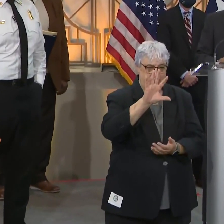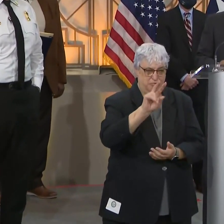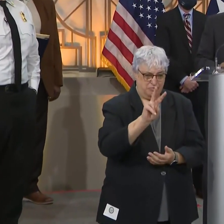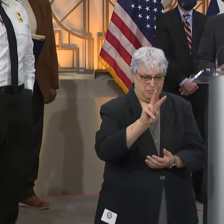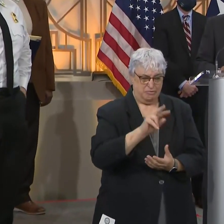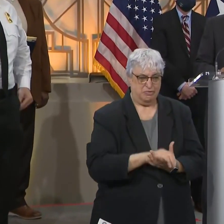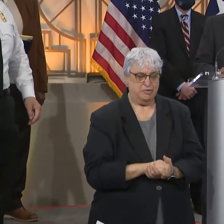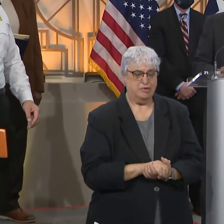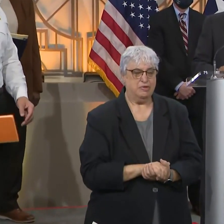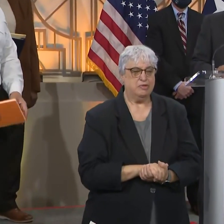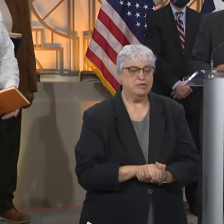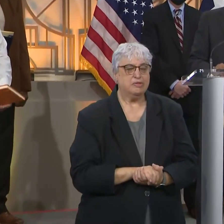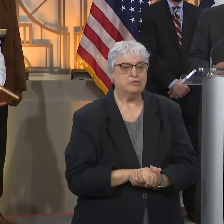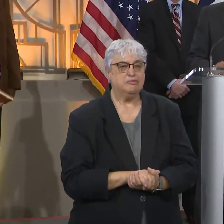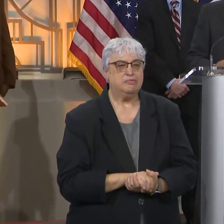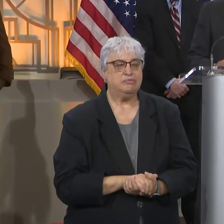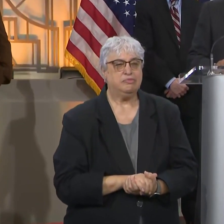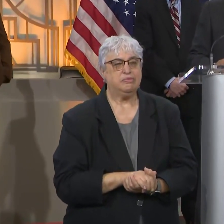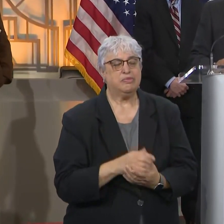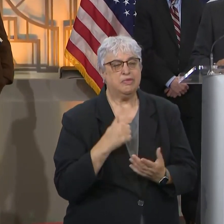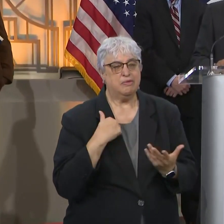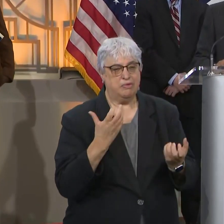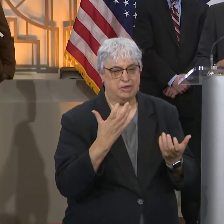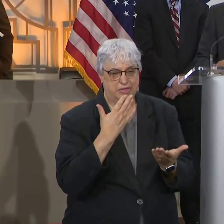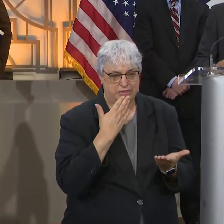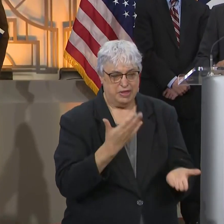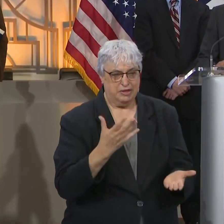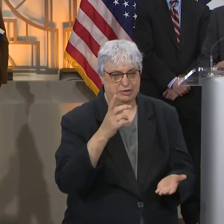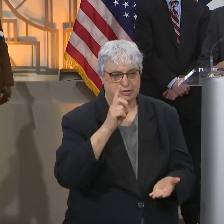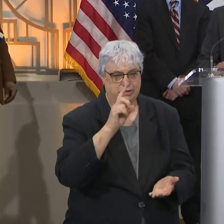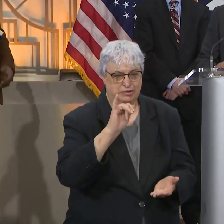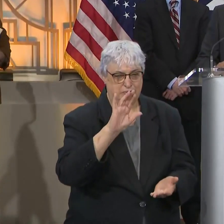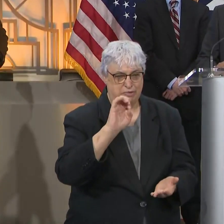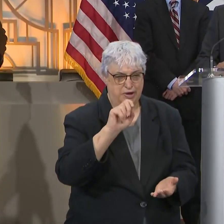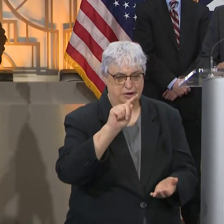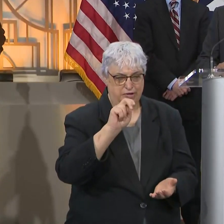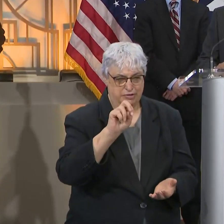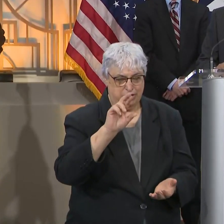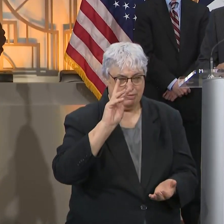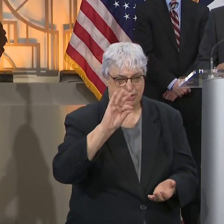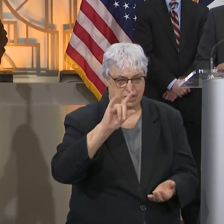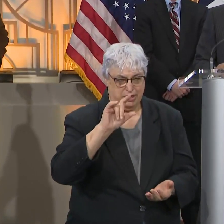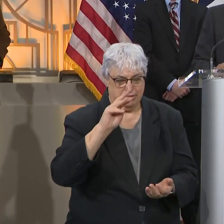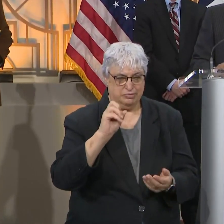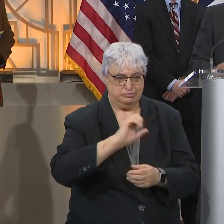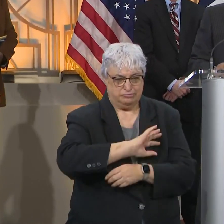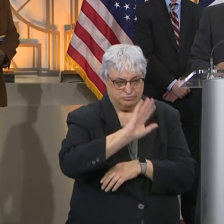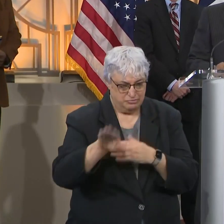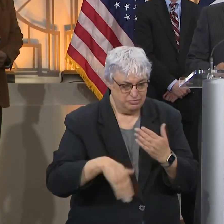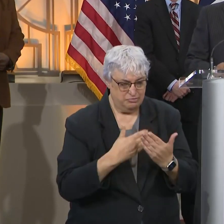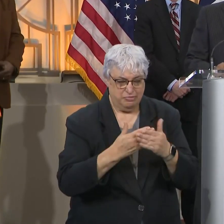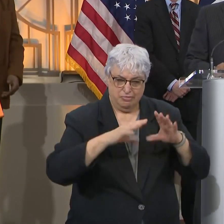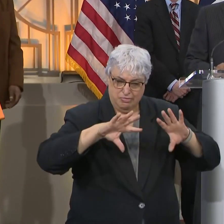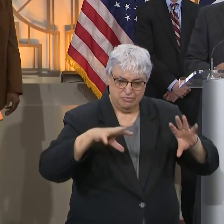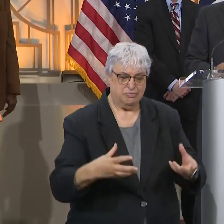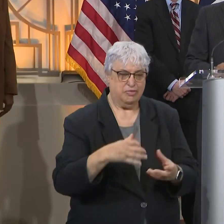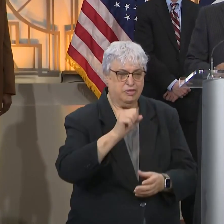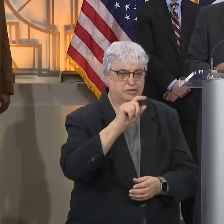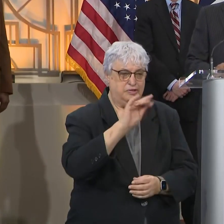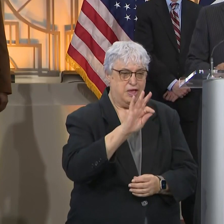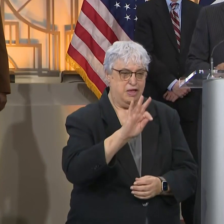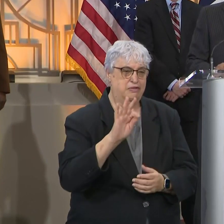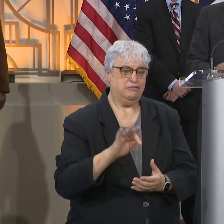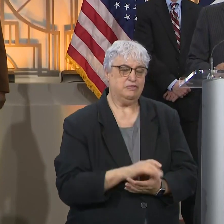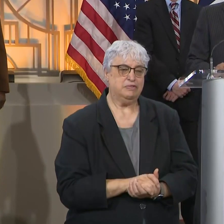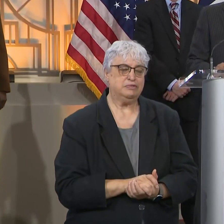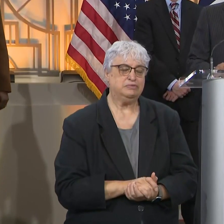people. I certainly want to thank Director Williams and his entire staff for